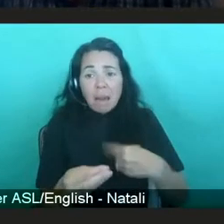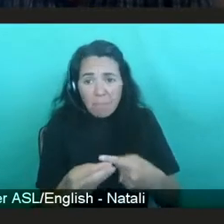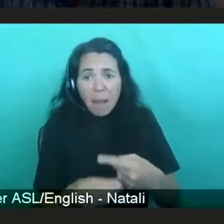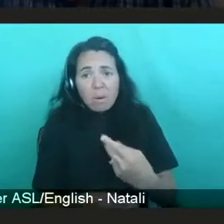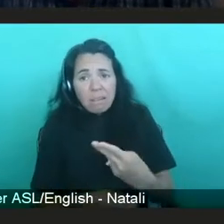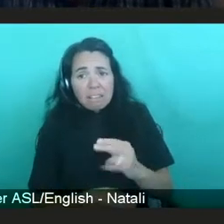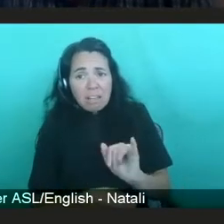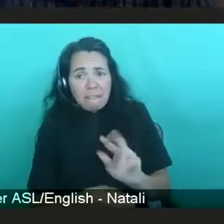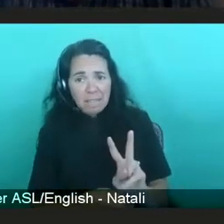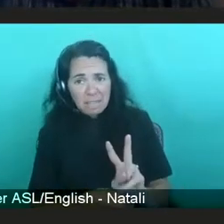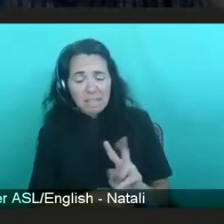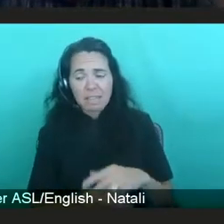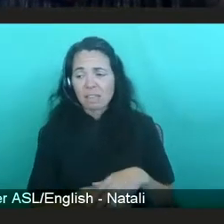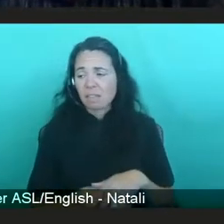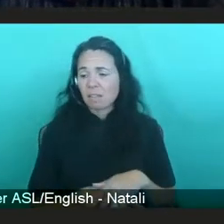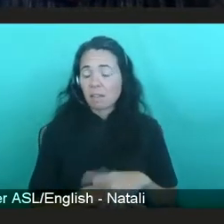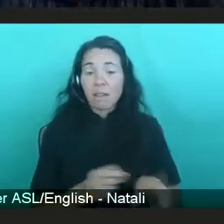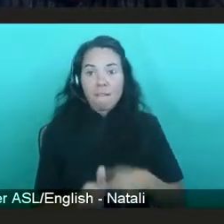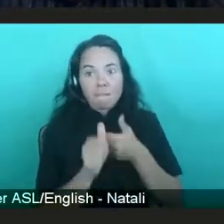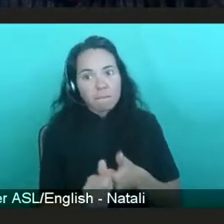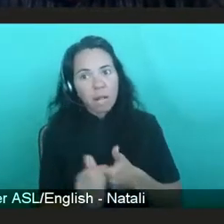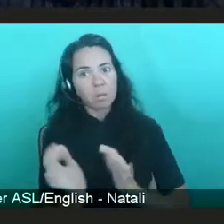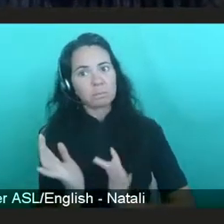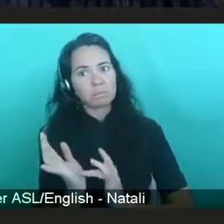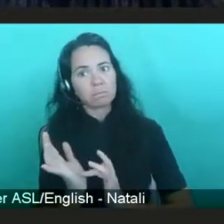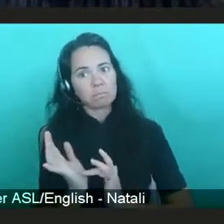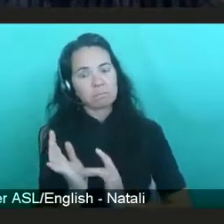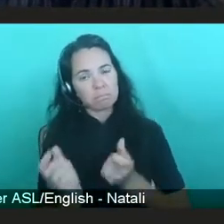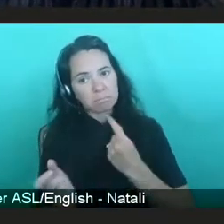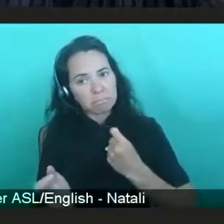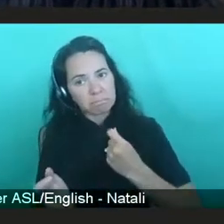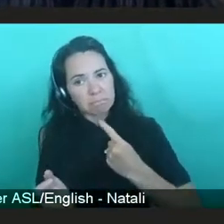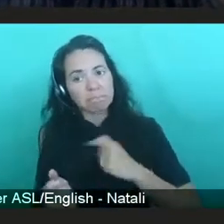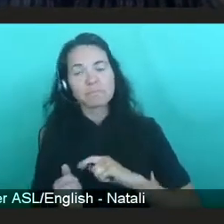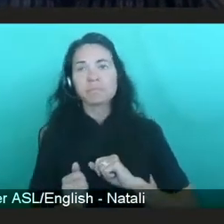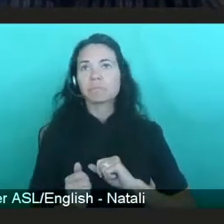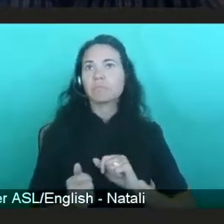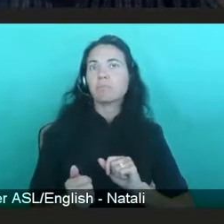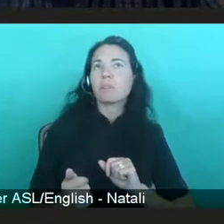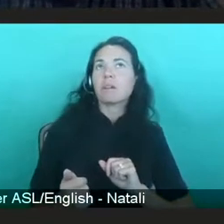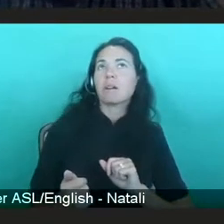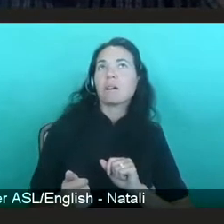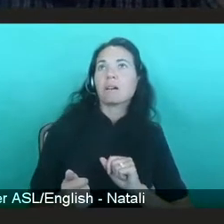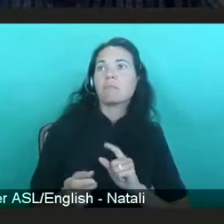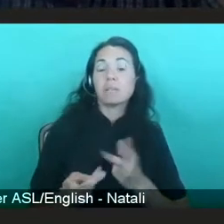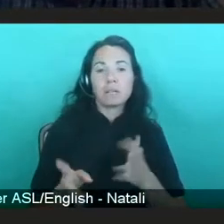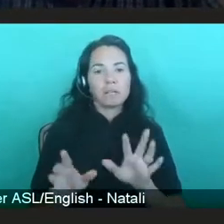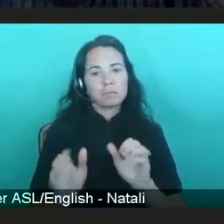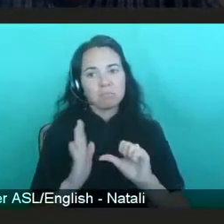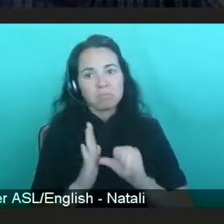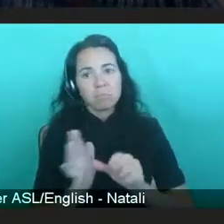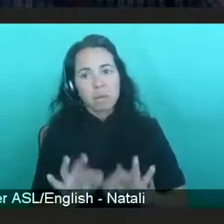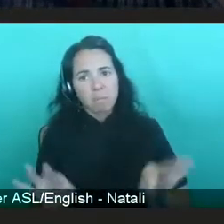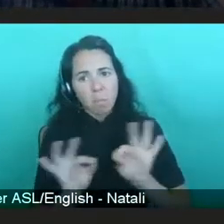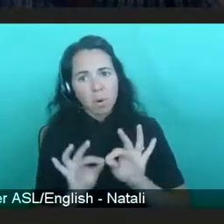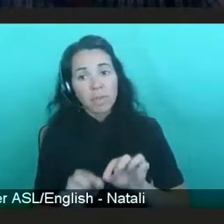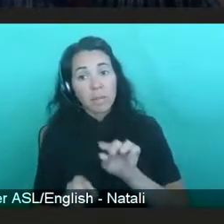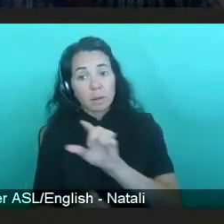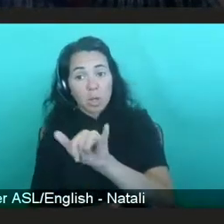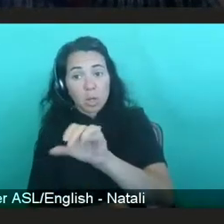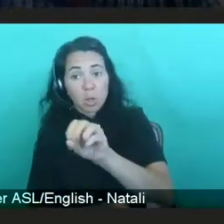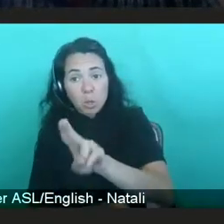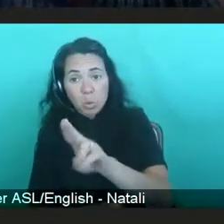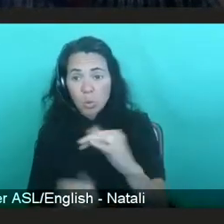adherence to medications and the importance of you equals you, and